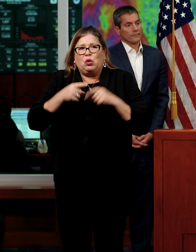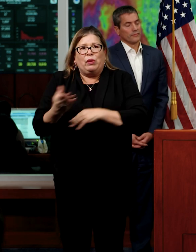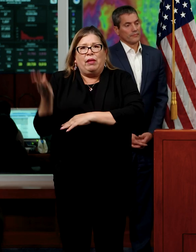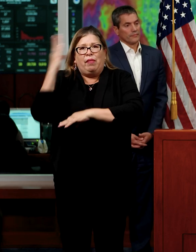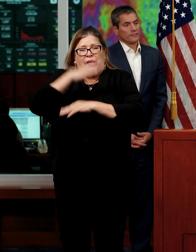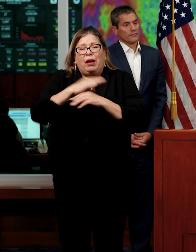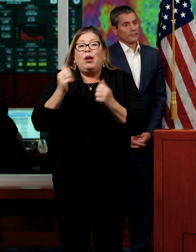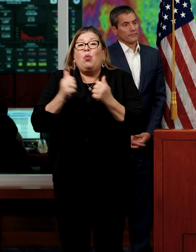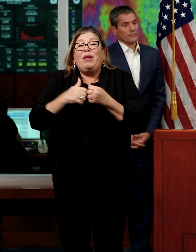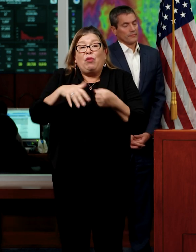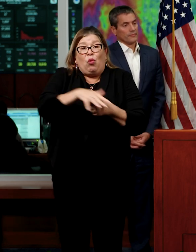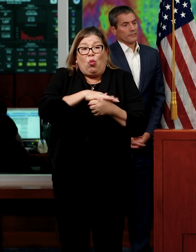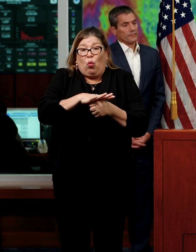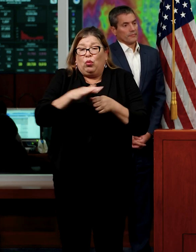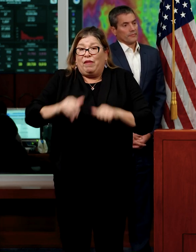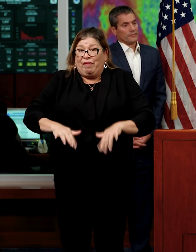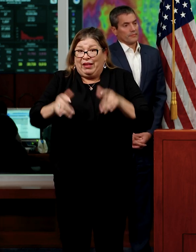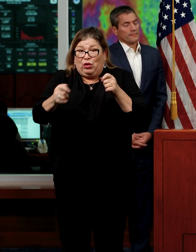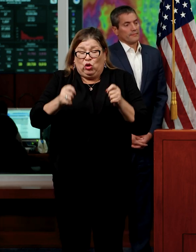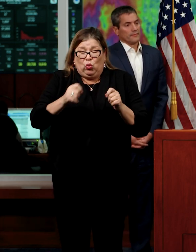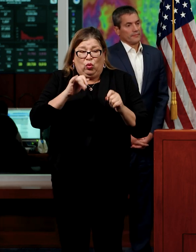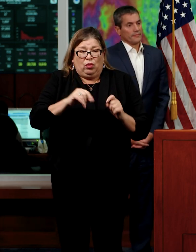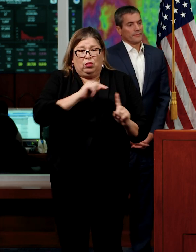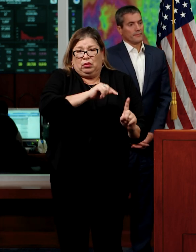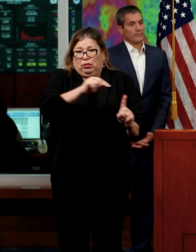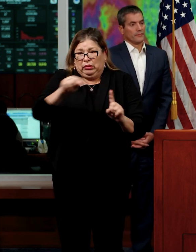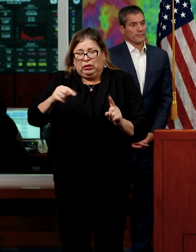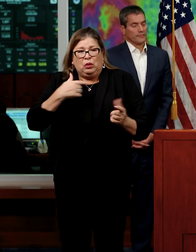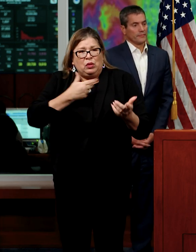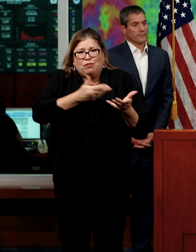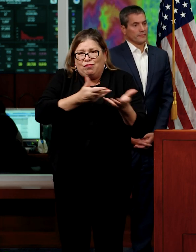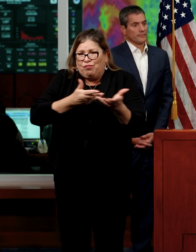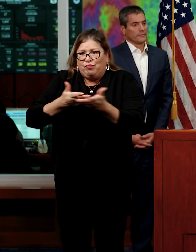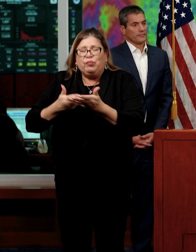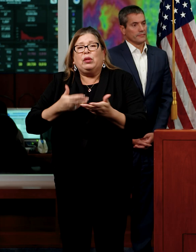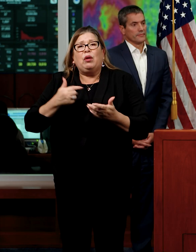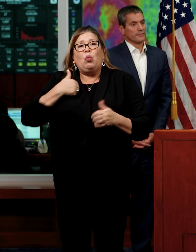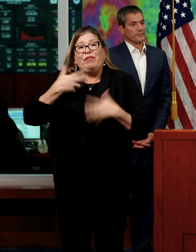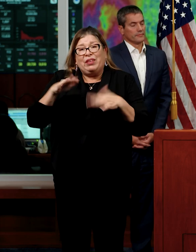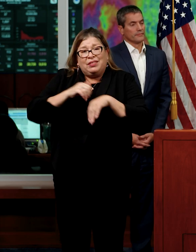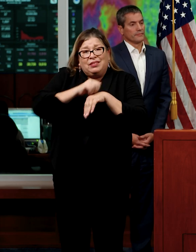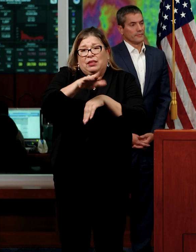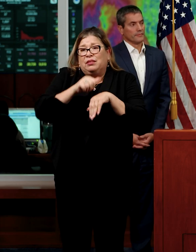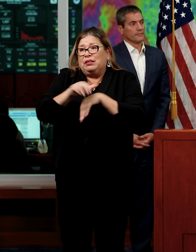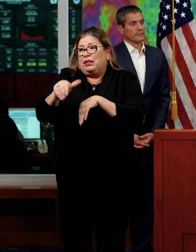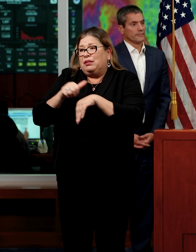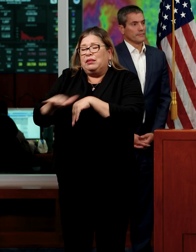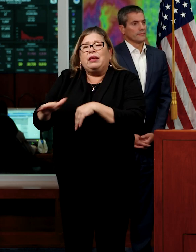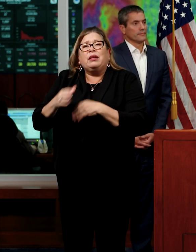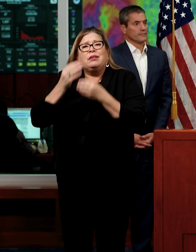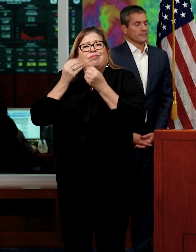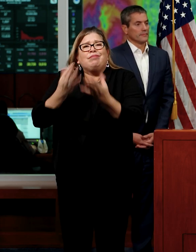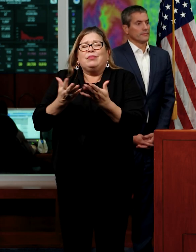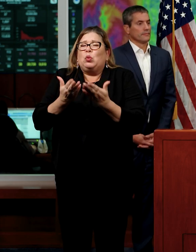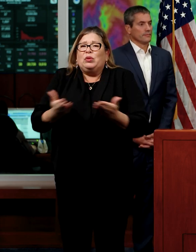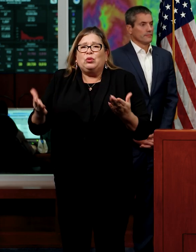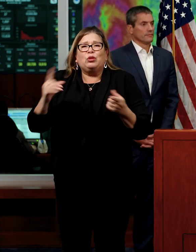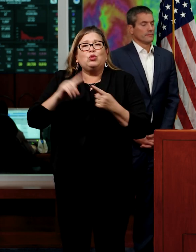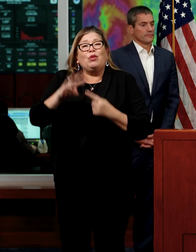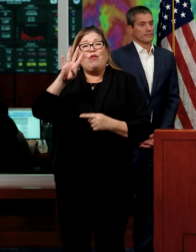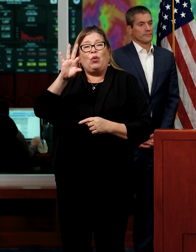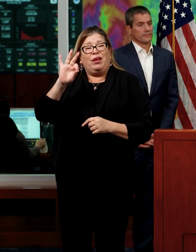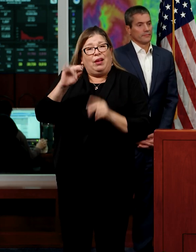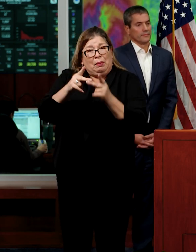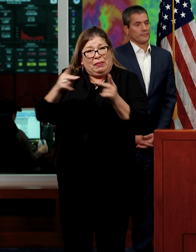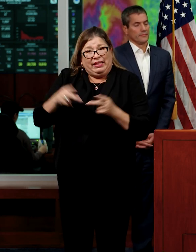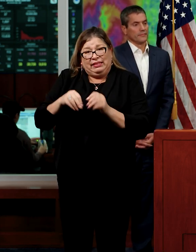control districts. We have dispatched flood fighting materials at 49 sites throughout the state. Those local flood control